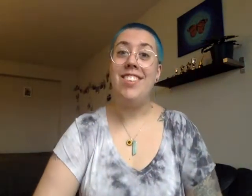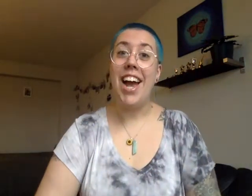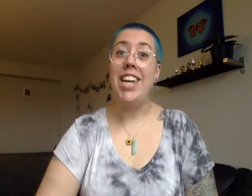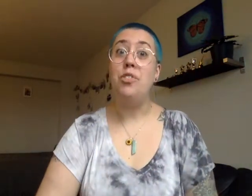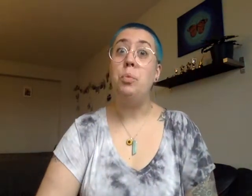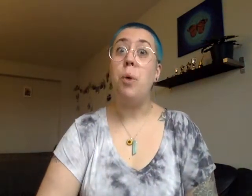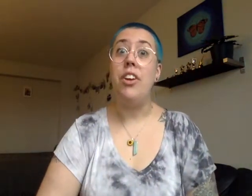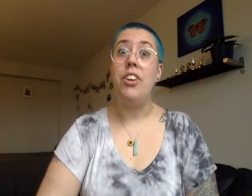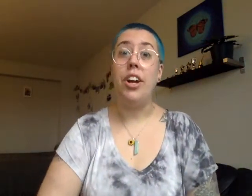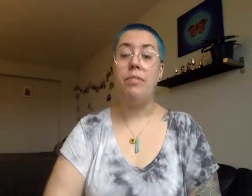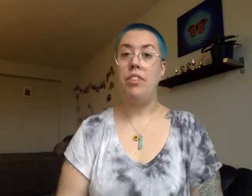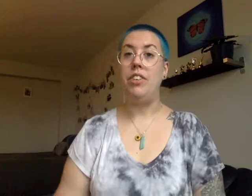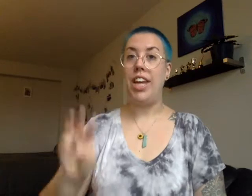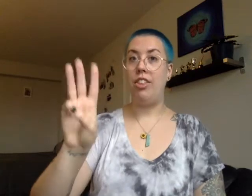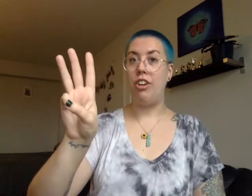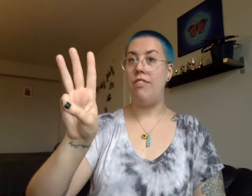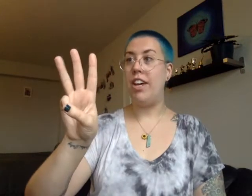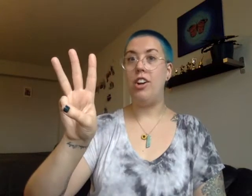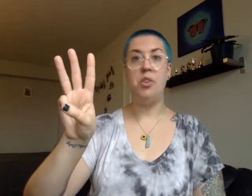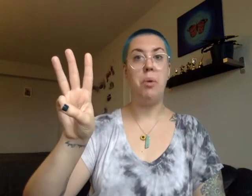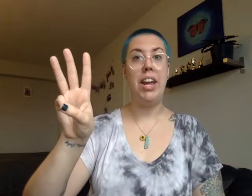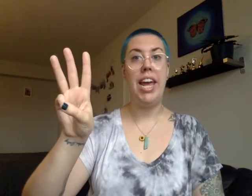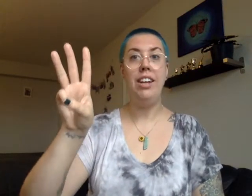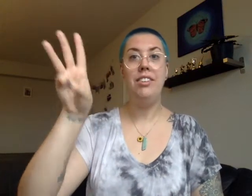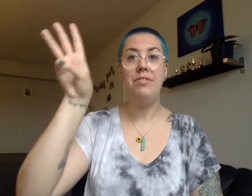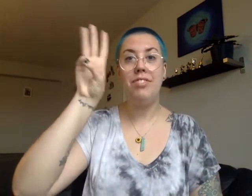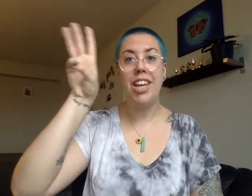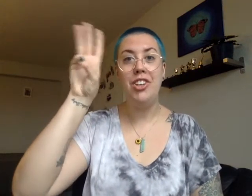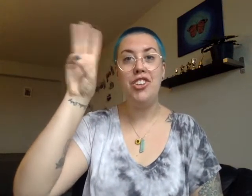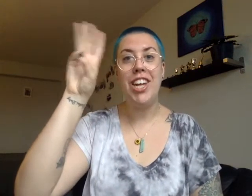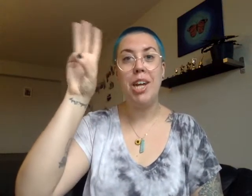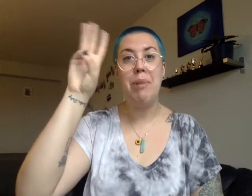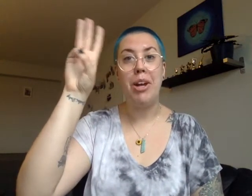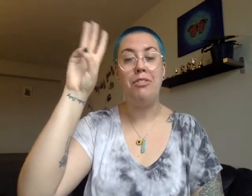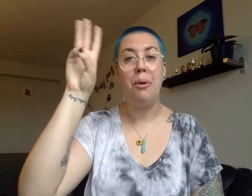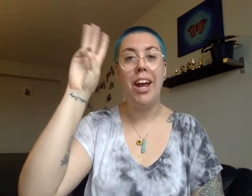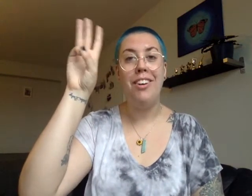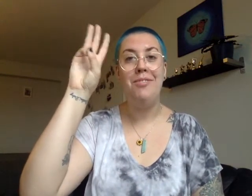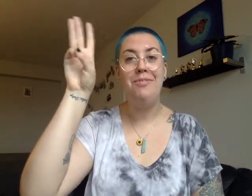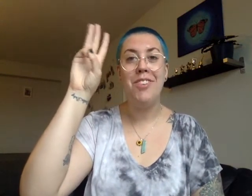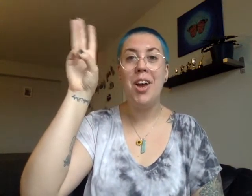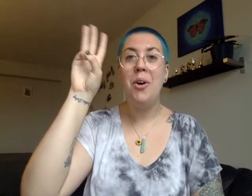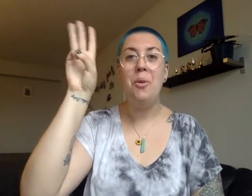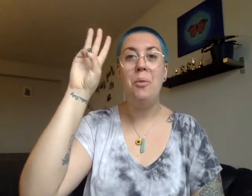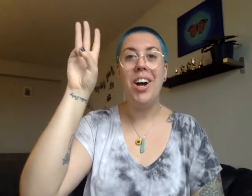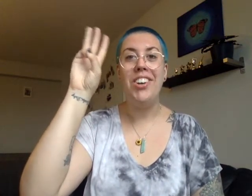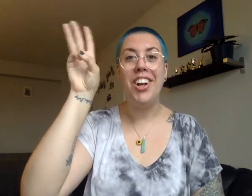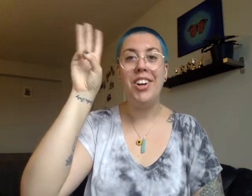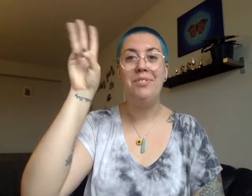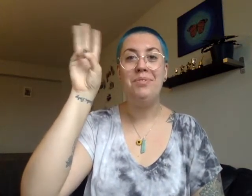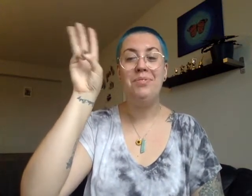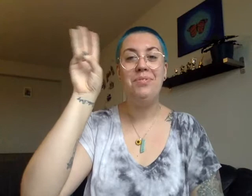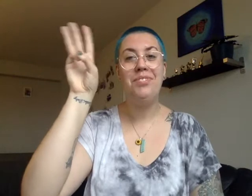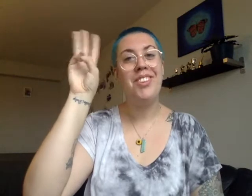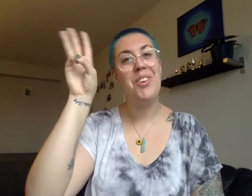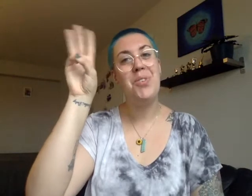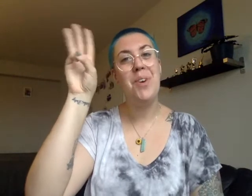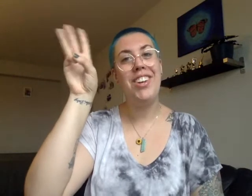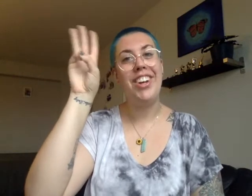sign is wonder. You take three fingers in one hand and you just shake it by your forehead. Wonder. Wonder.